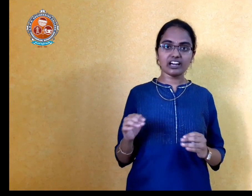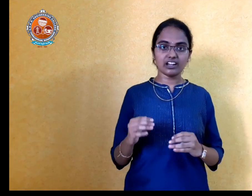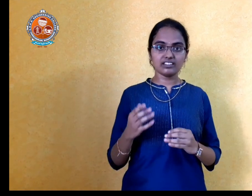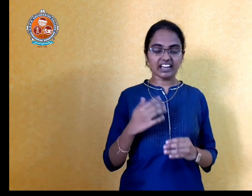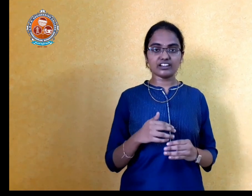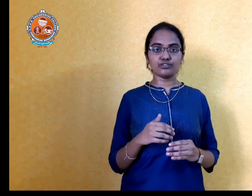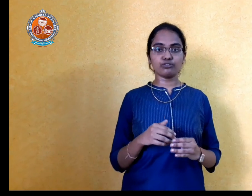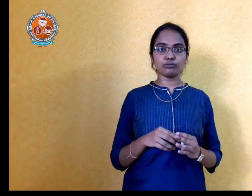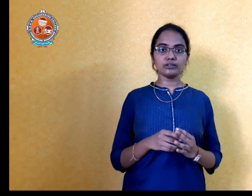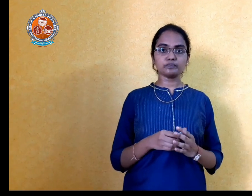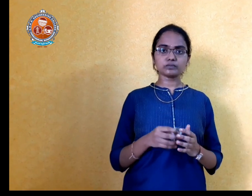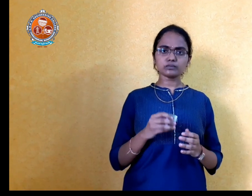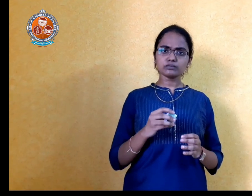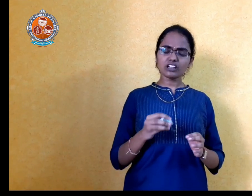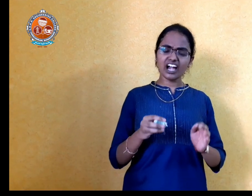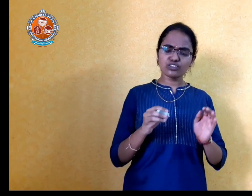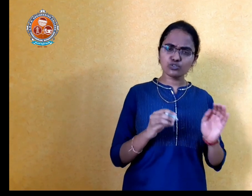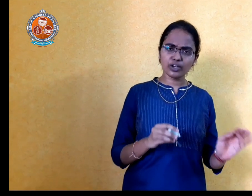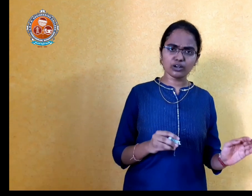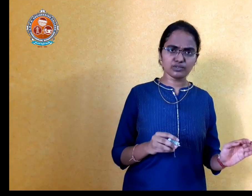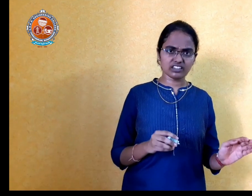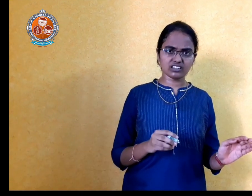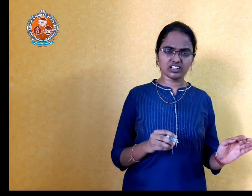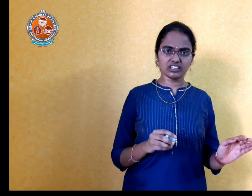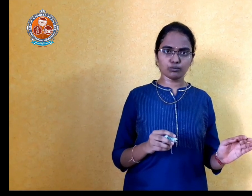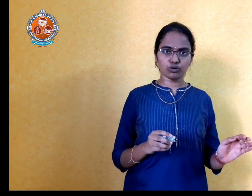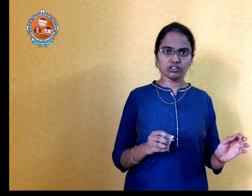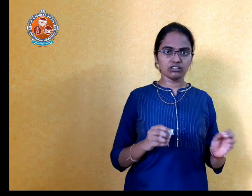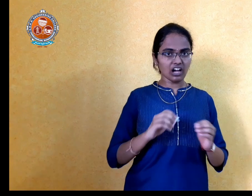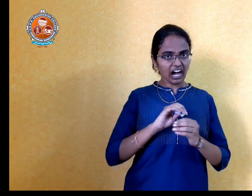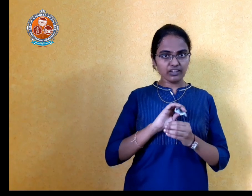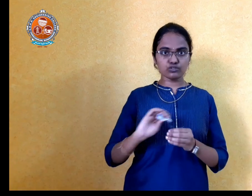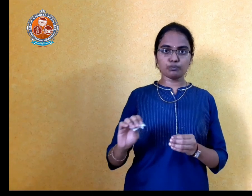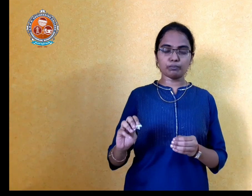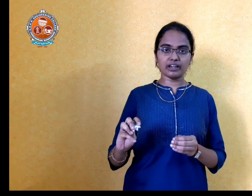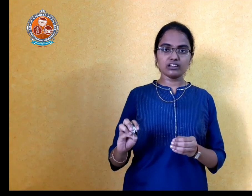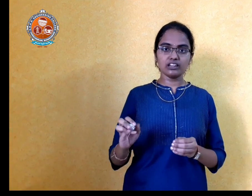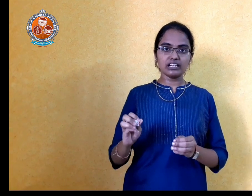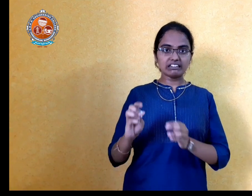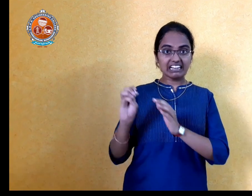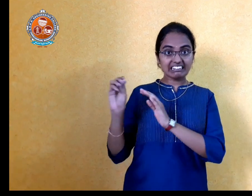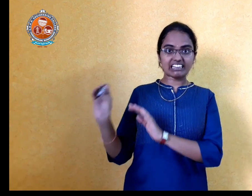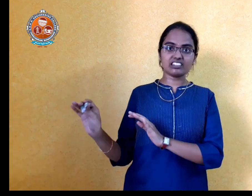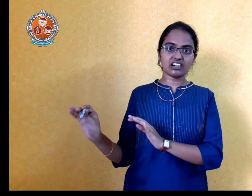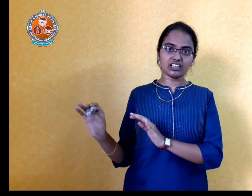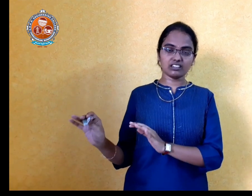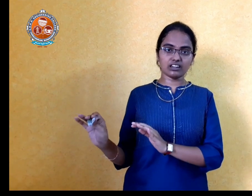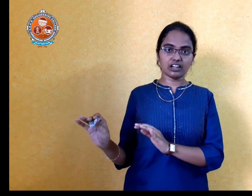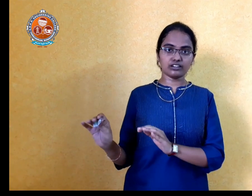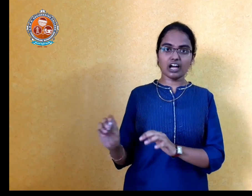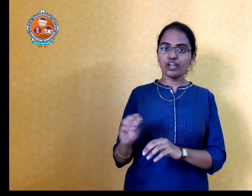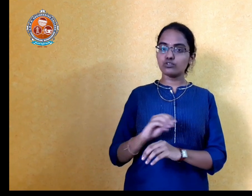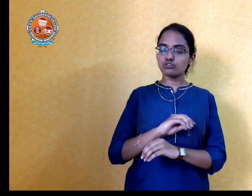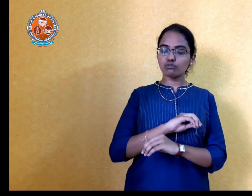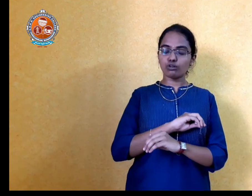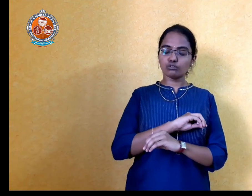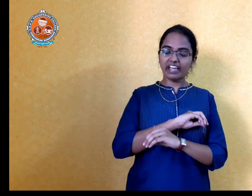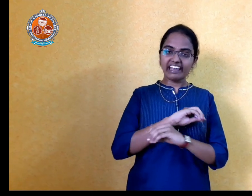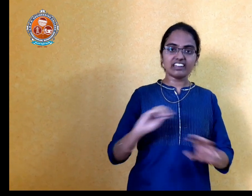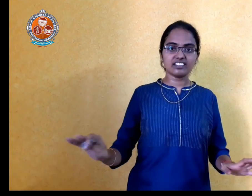it started for me. I used to wake up at 6.30 in the morning. I used to prepare till 10.30 in the night. I used to not do anything